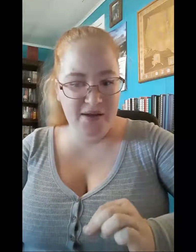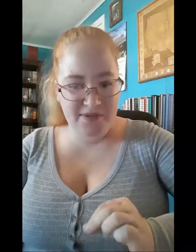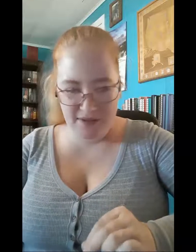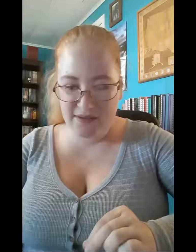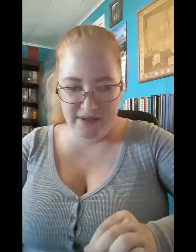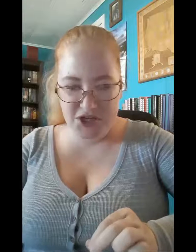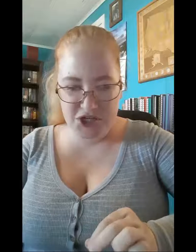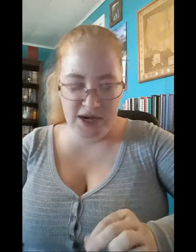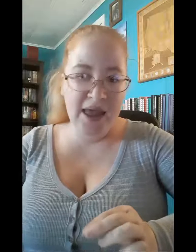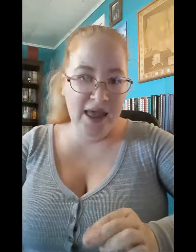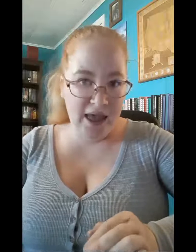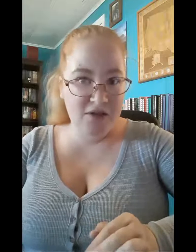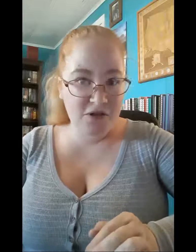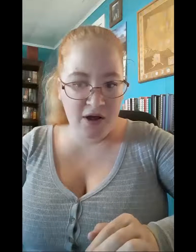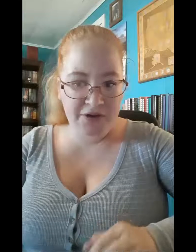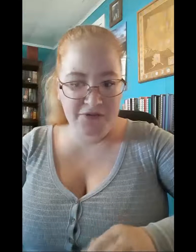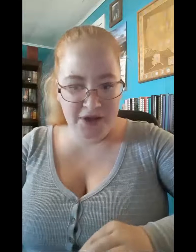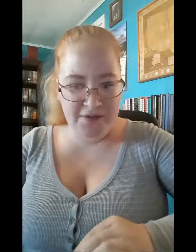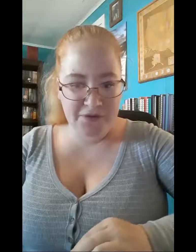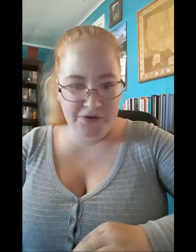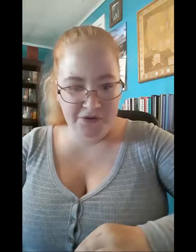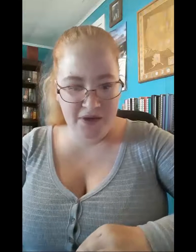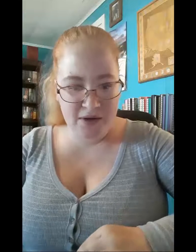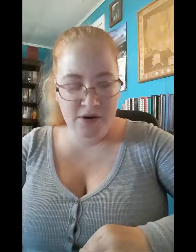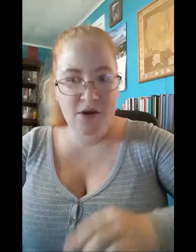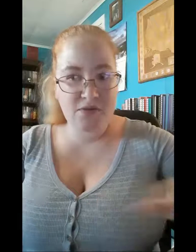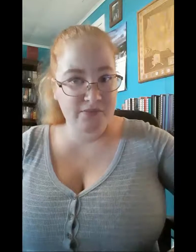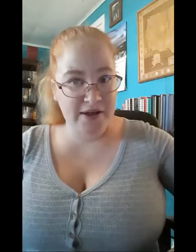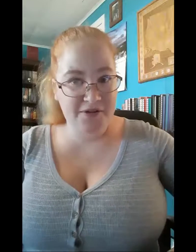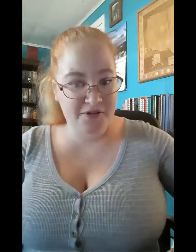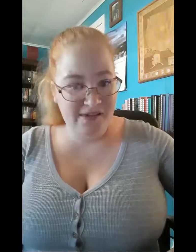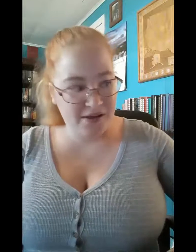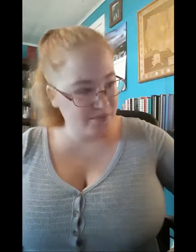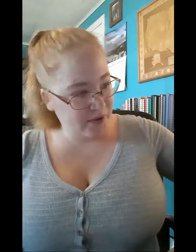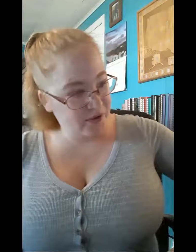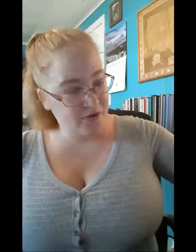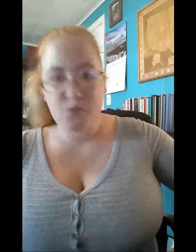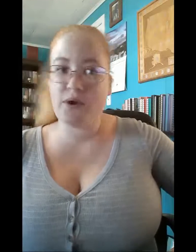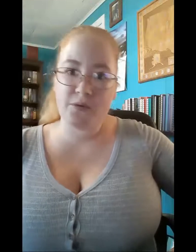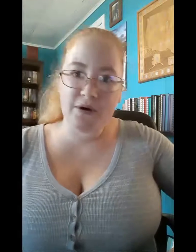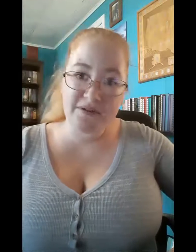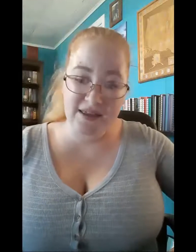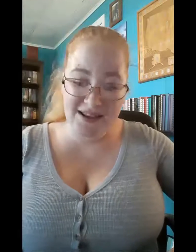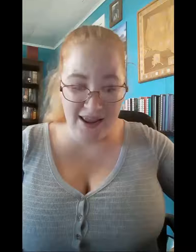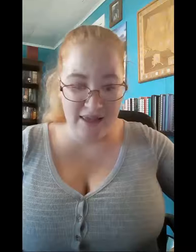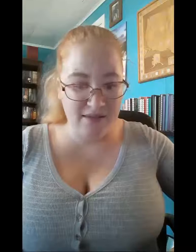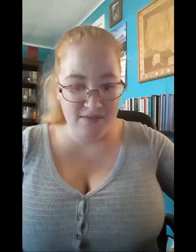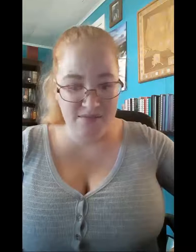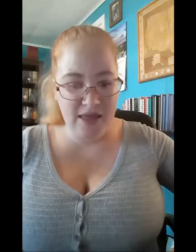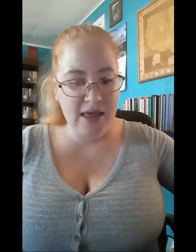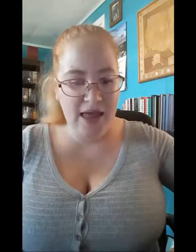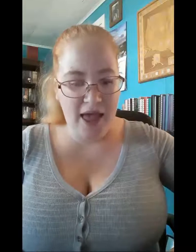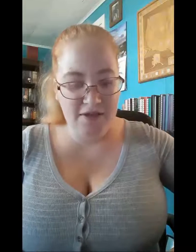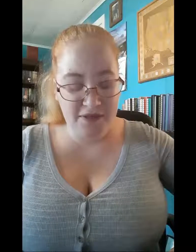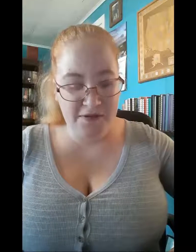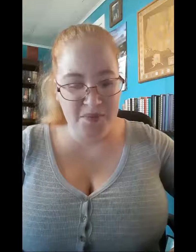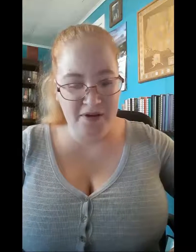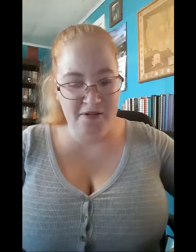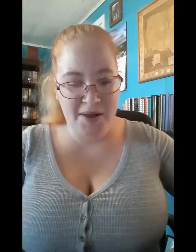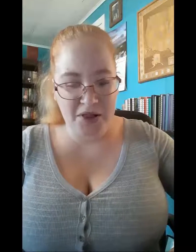sensation and author of Light Filters In, writes her second book, When the World Didn't End, and this book is about